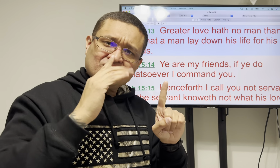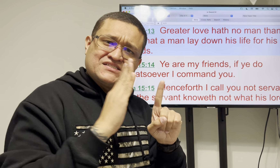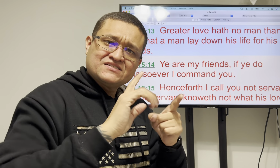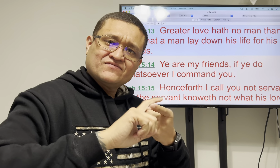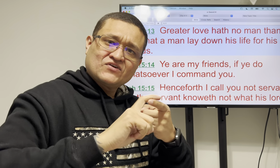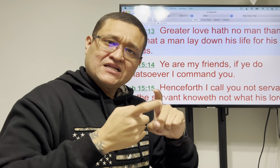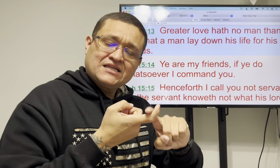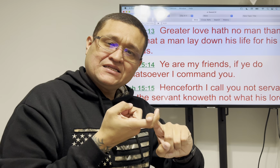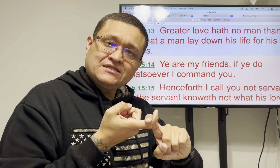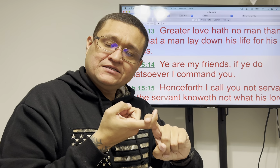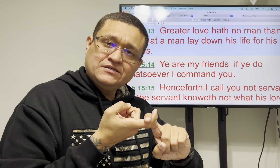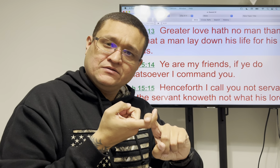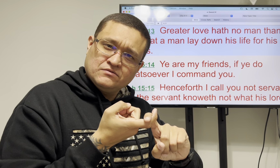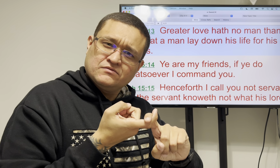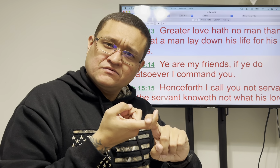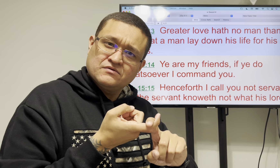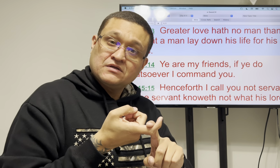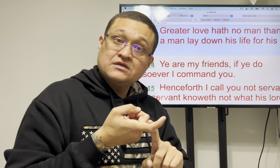so great love hath no man than this